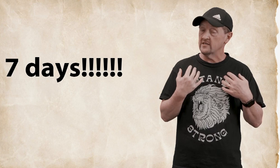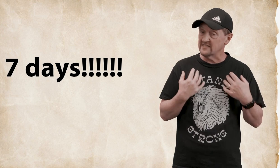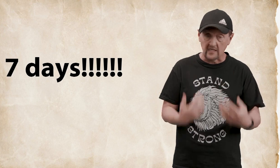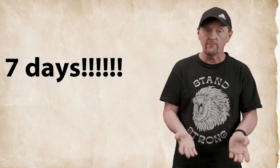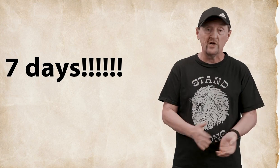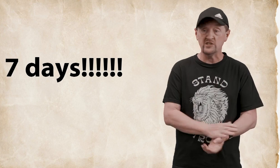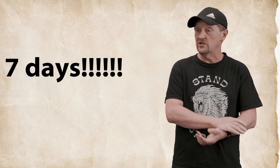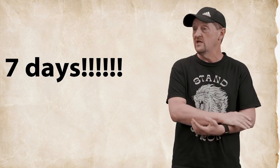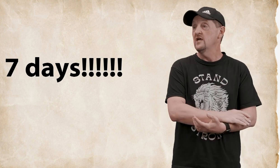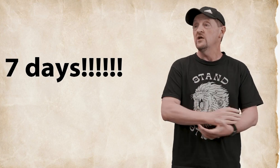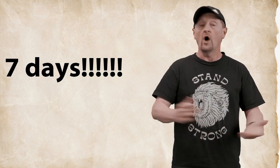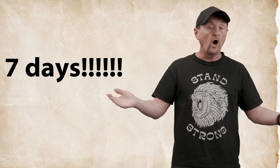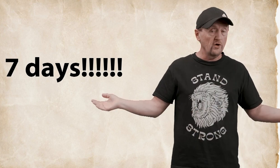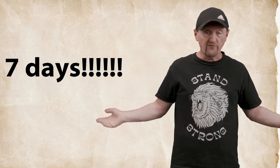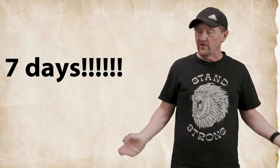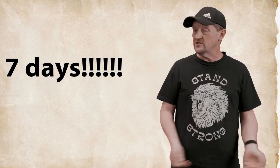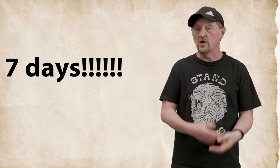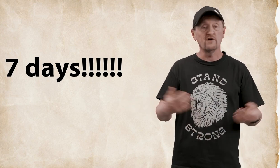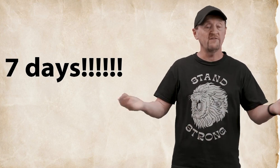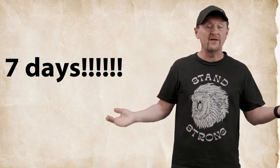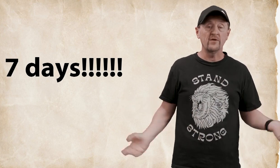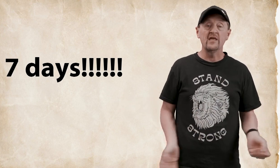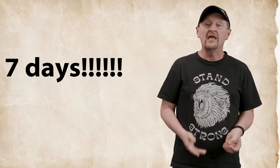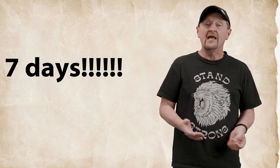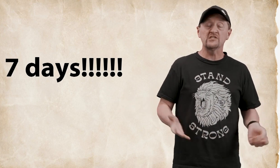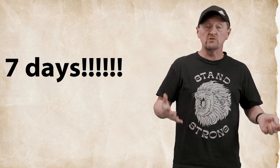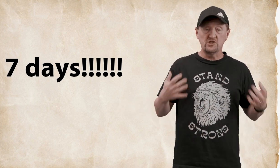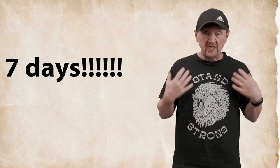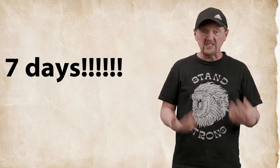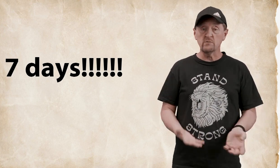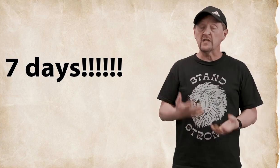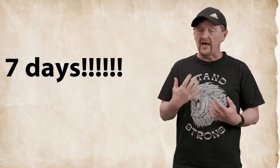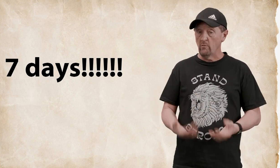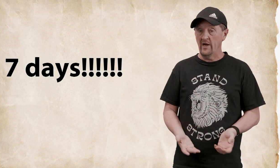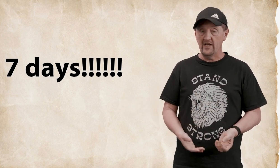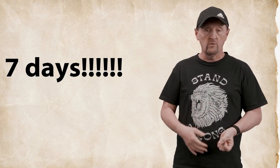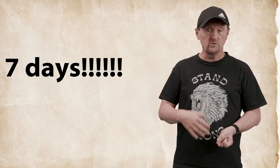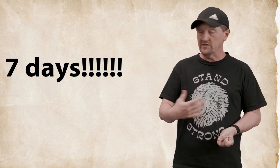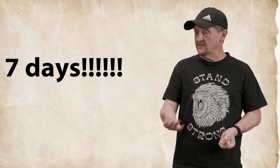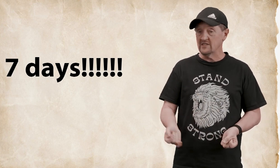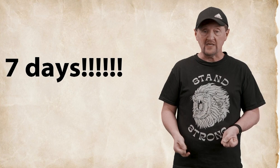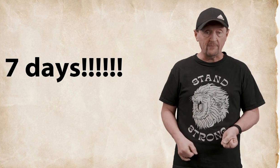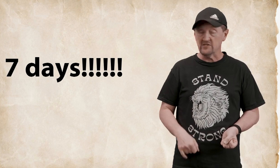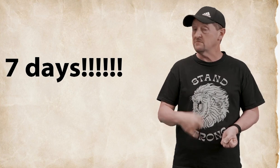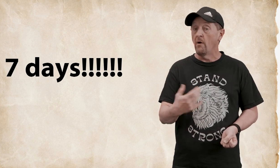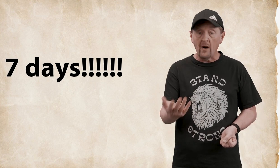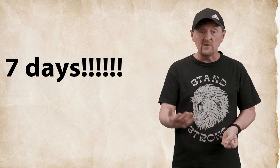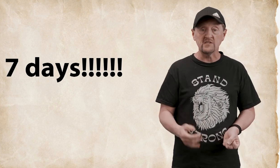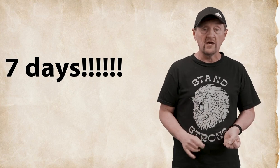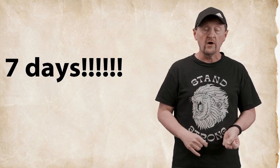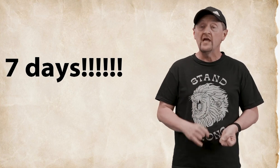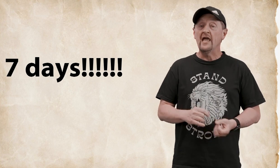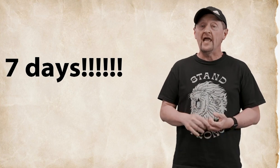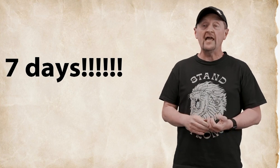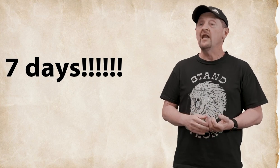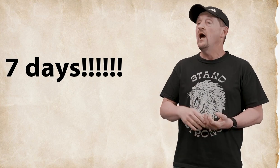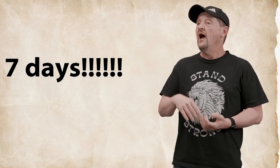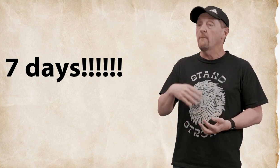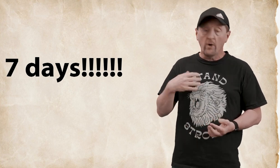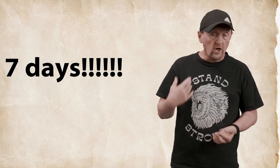celebration all your friends all your family and so Jesus was at a wedding was with his disciples his mom was there and part of